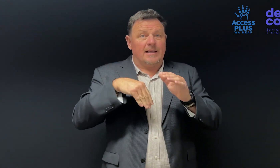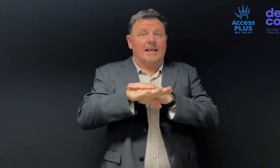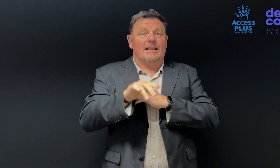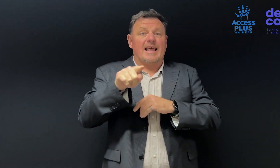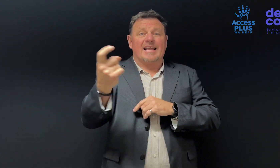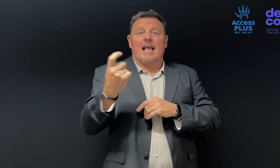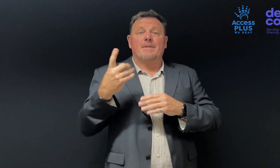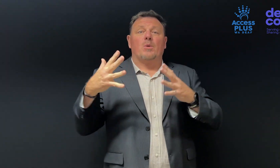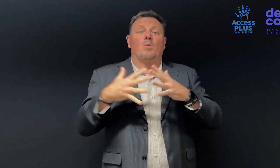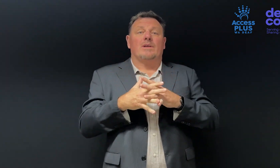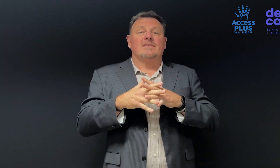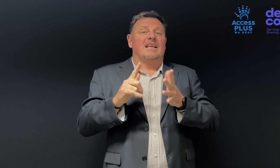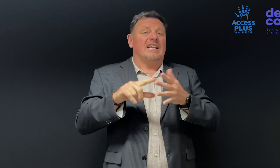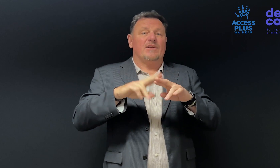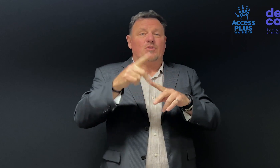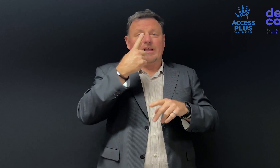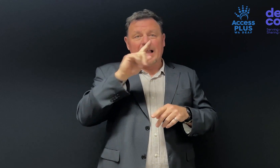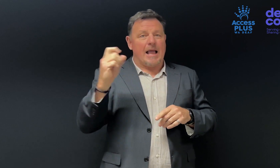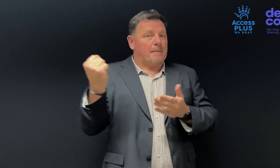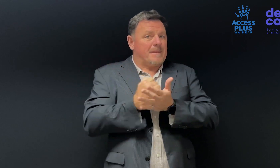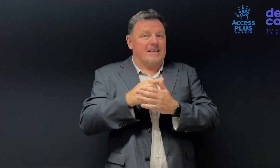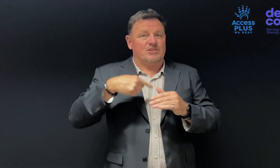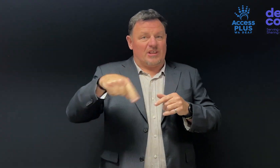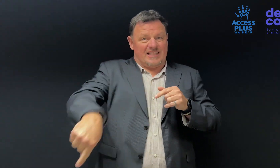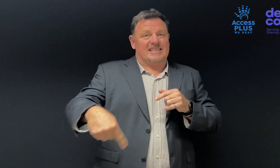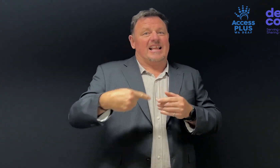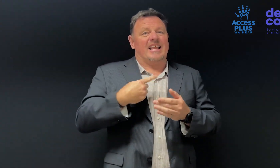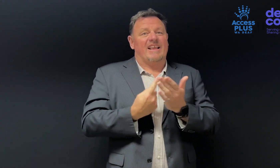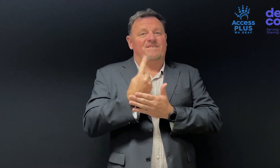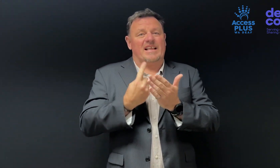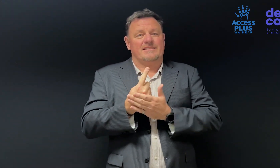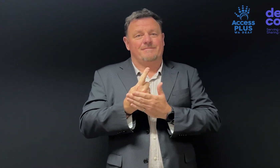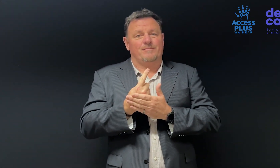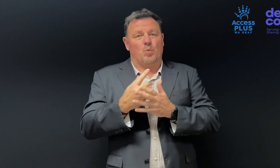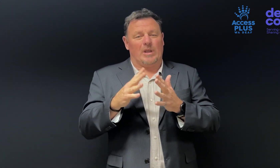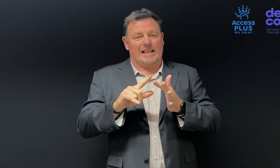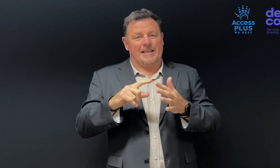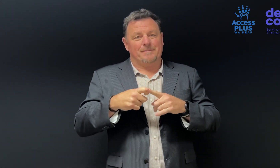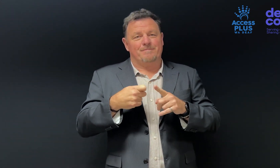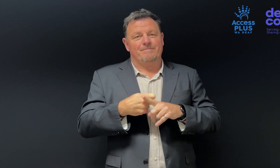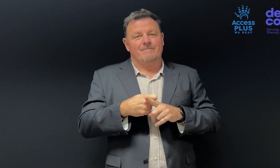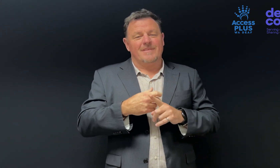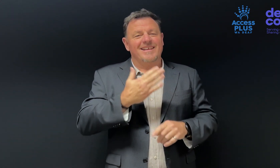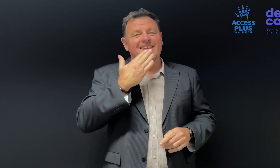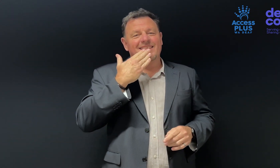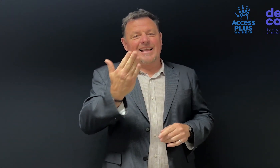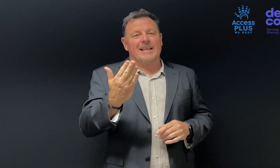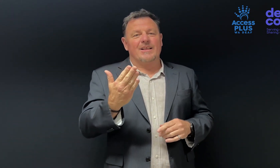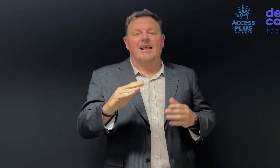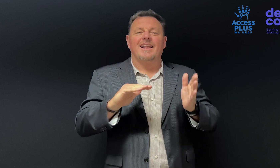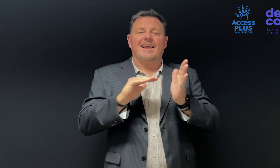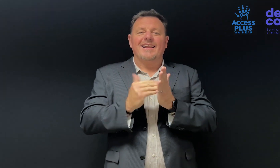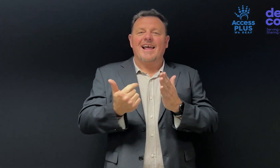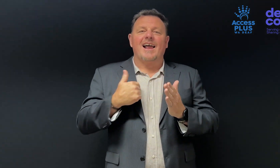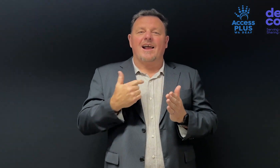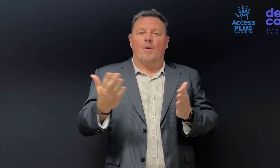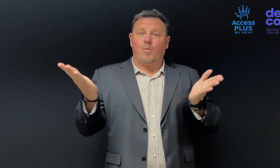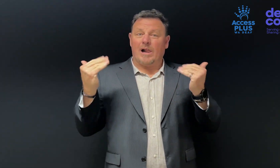in the coming weeks if you're not able to attend these events this week. Thank you and I'll now welcome